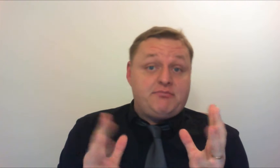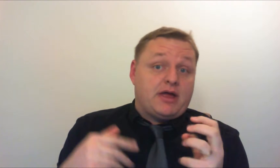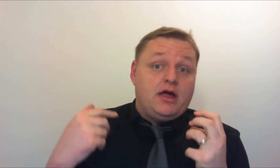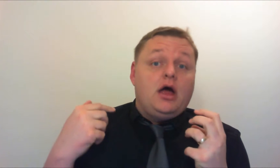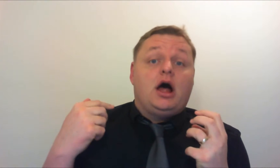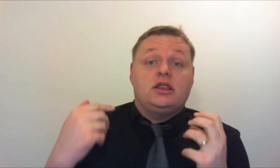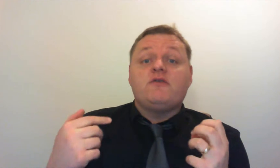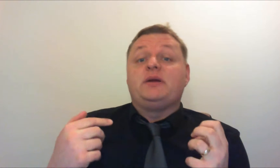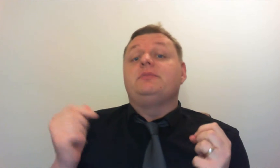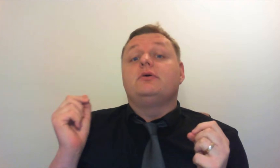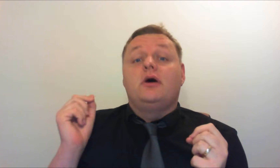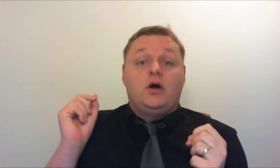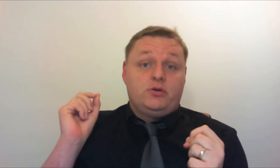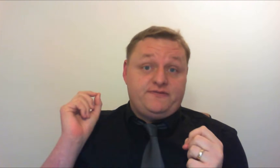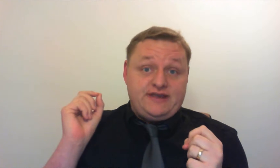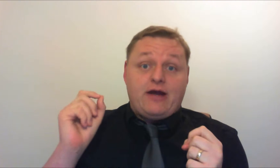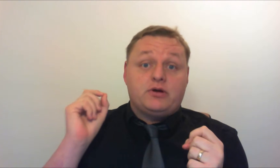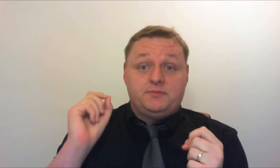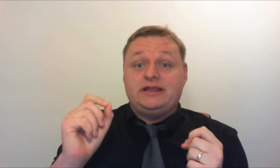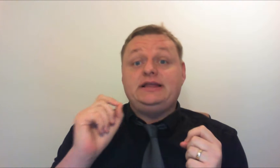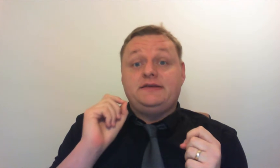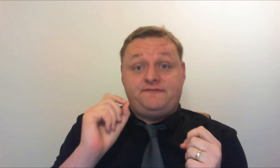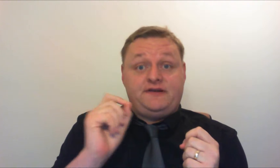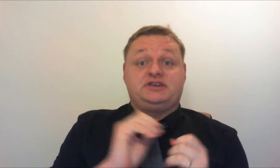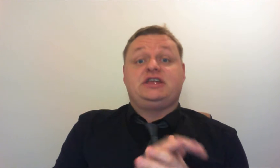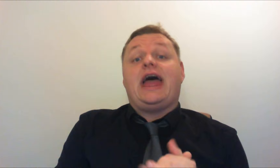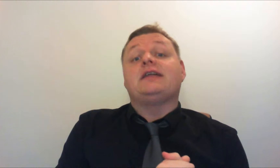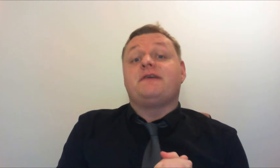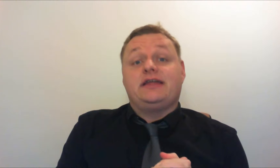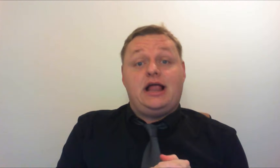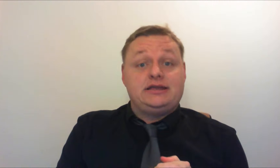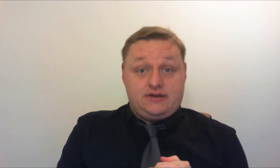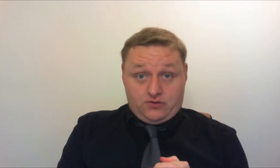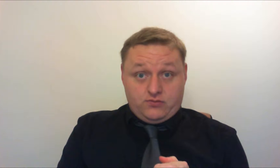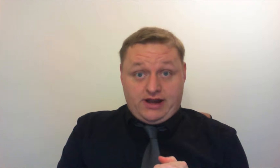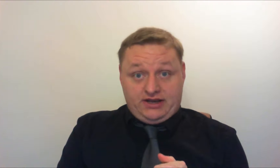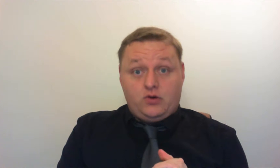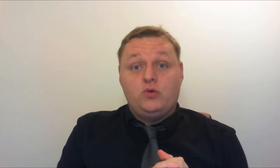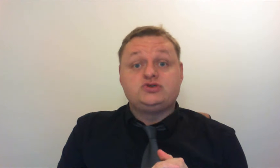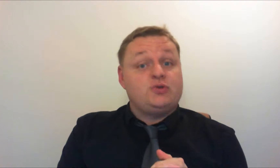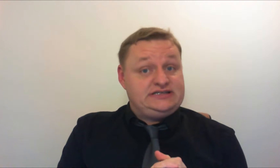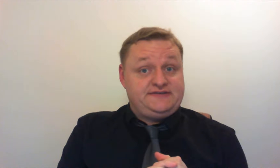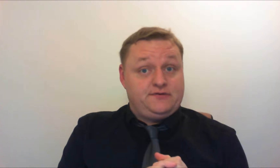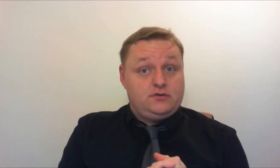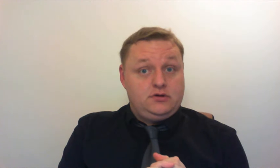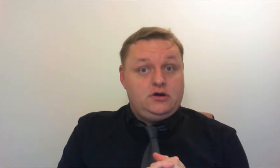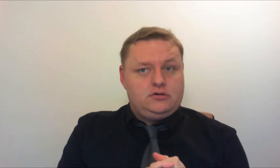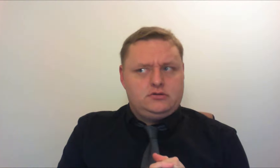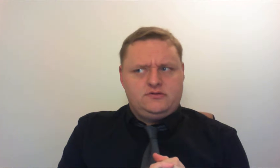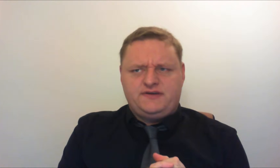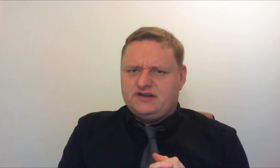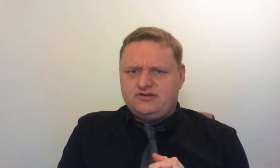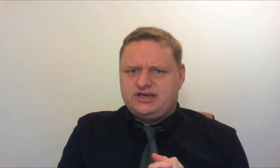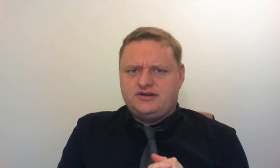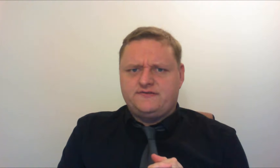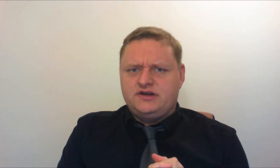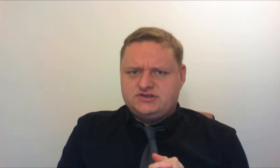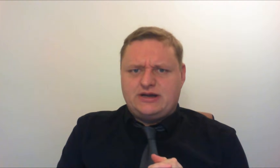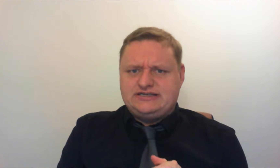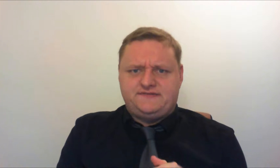a lot of people who have now completely finished their advent calendar already all 24 or if you're lucky enough 25